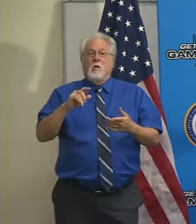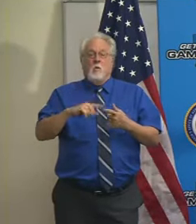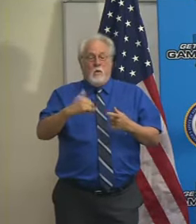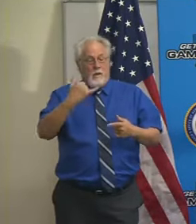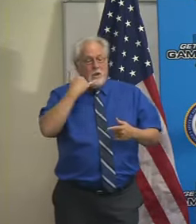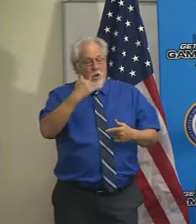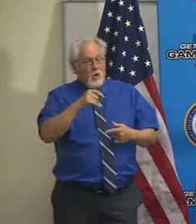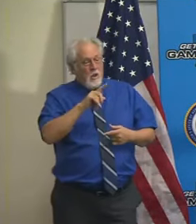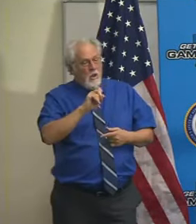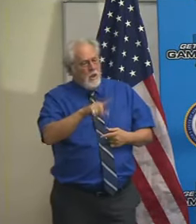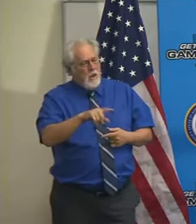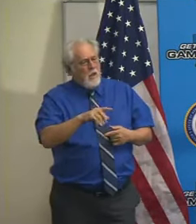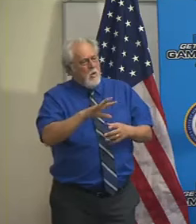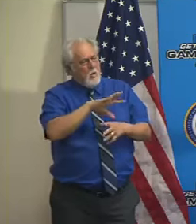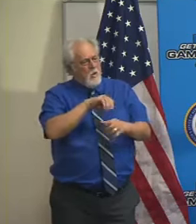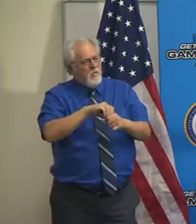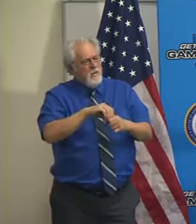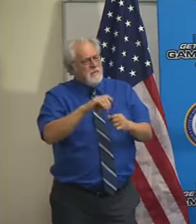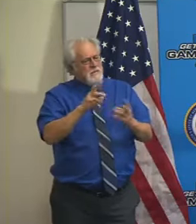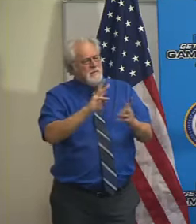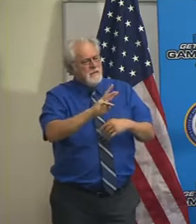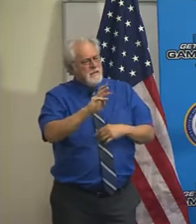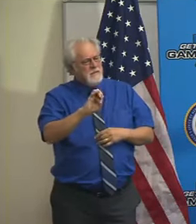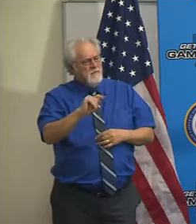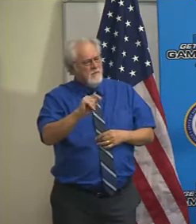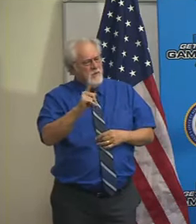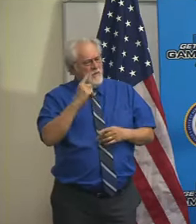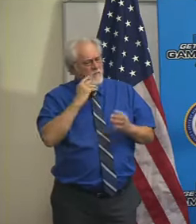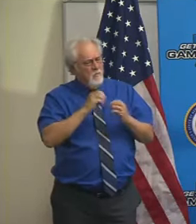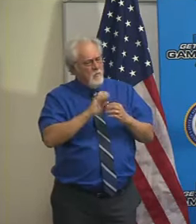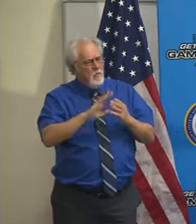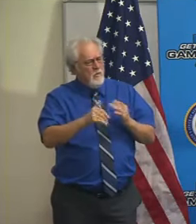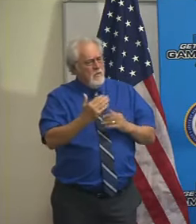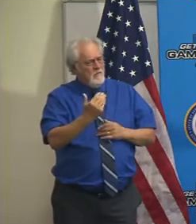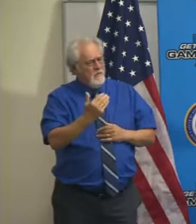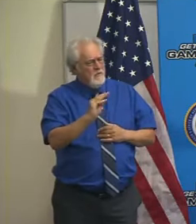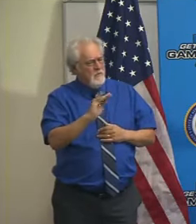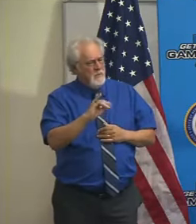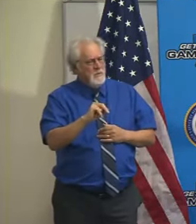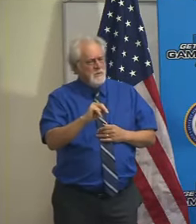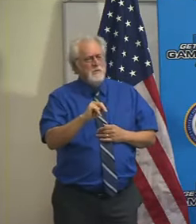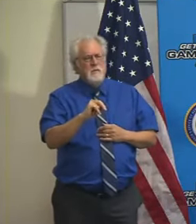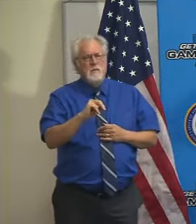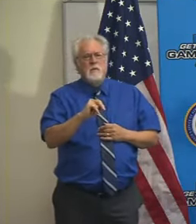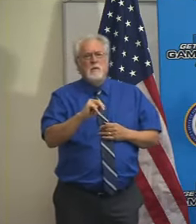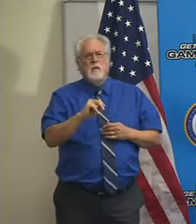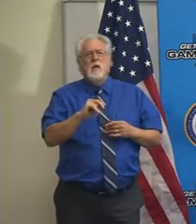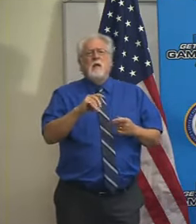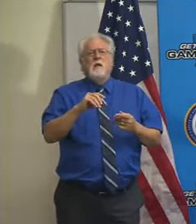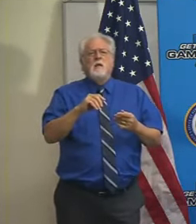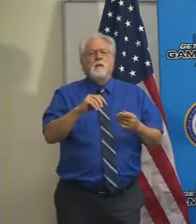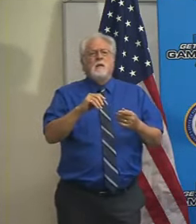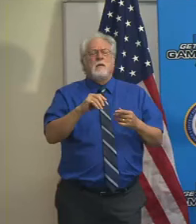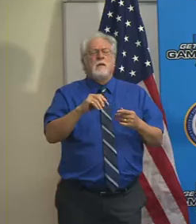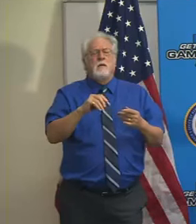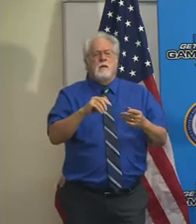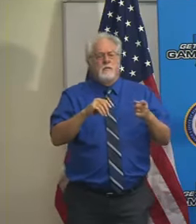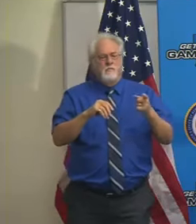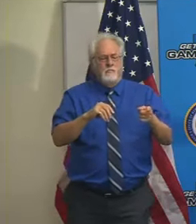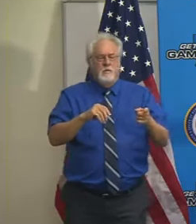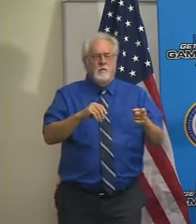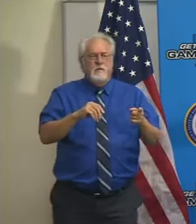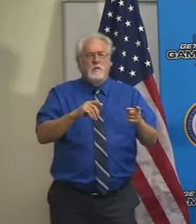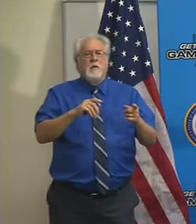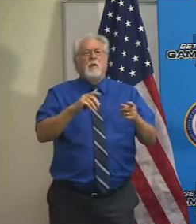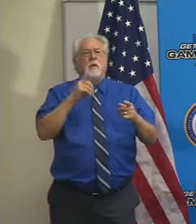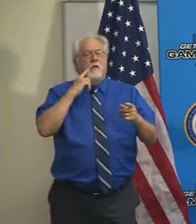you've been within six feet of somebody for greater than 15 minutes, or for, yeah, if you've been less than six feet from somebody who's a